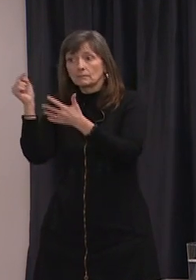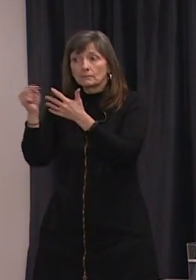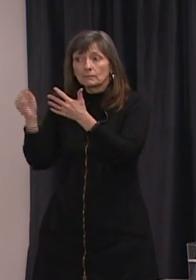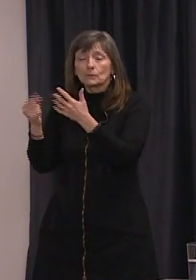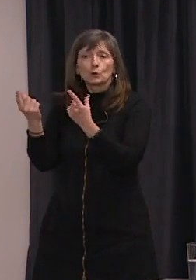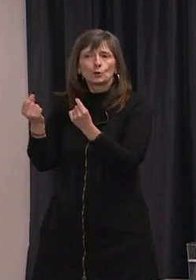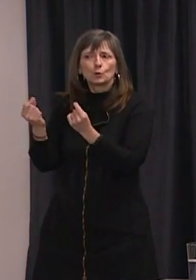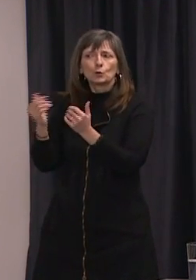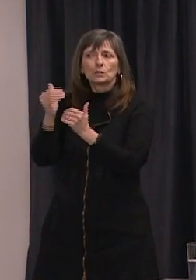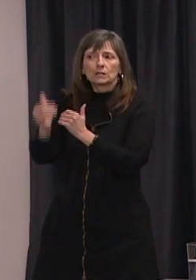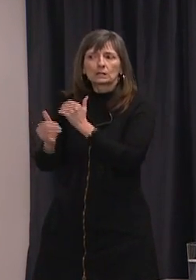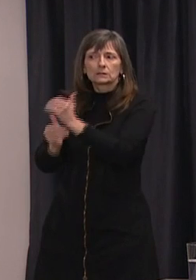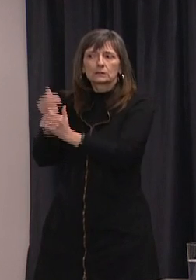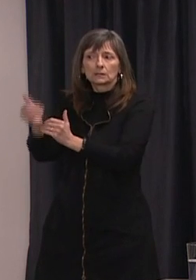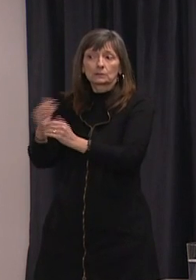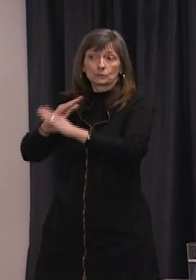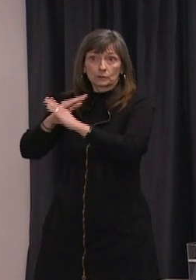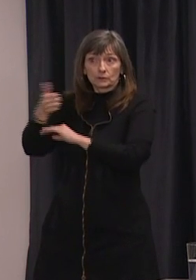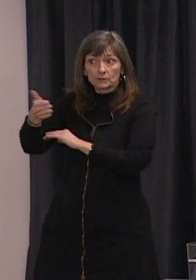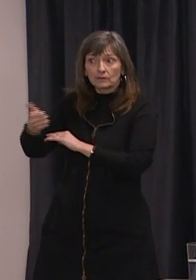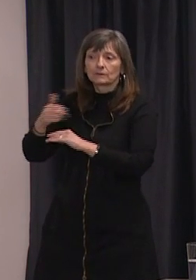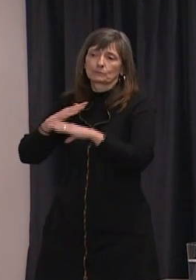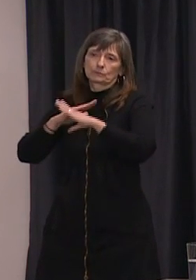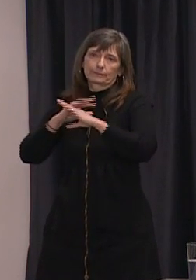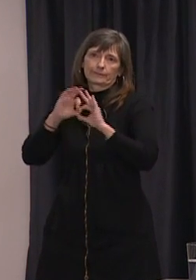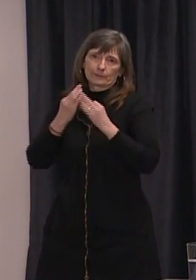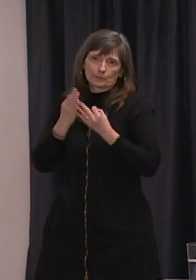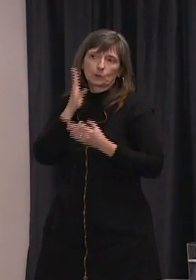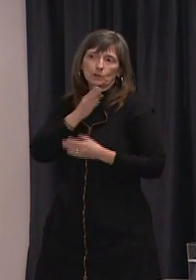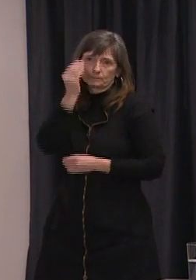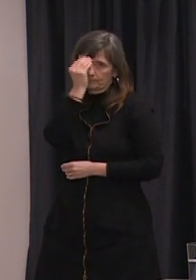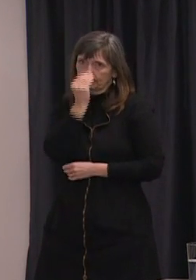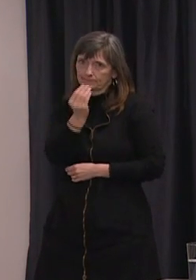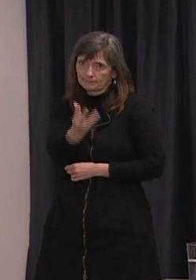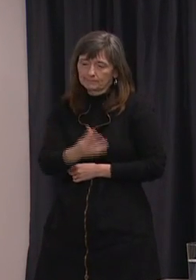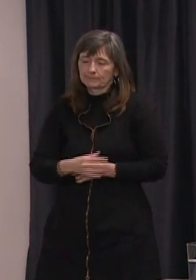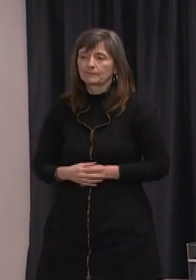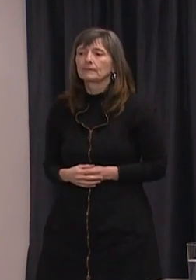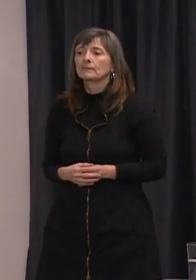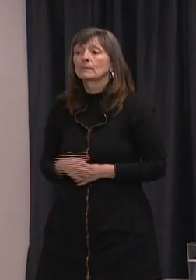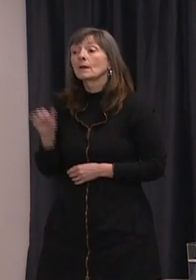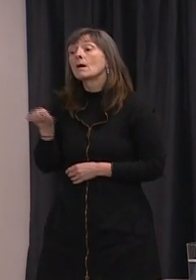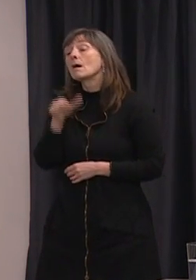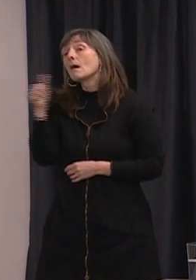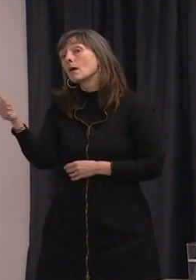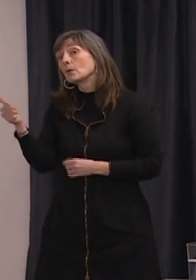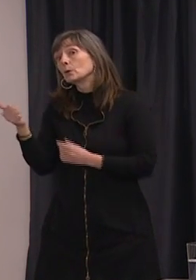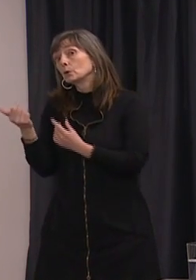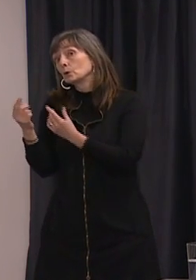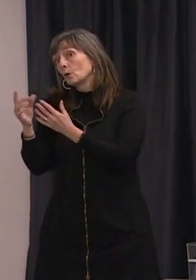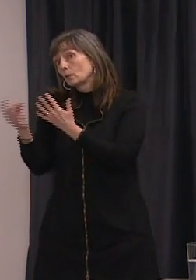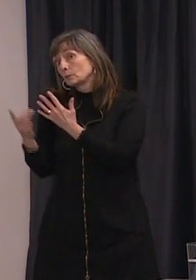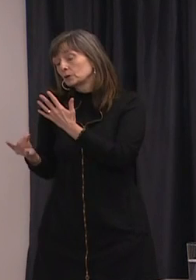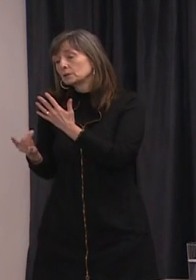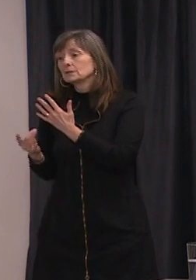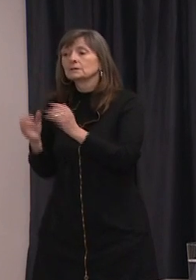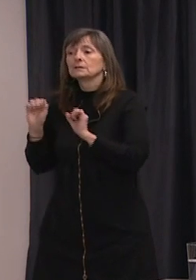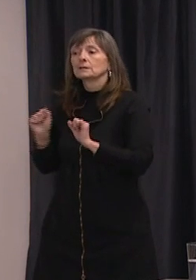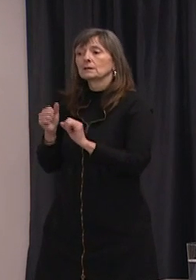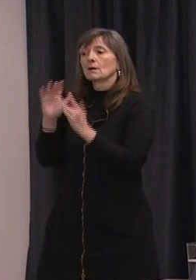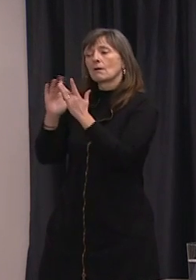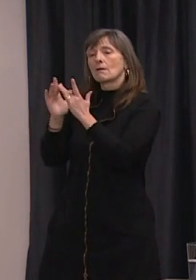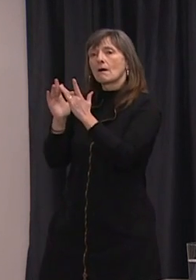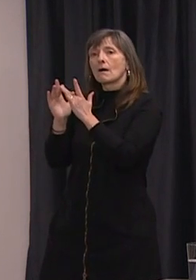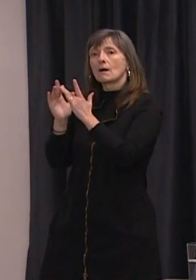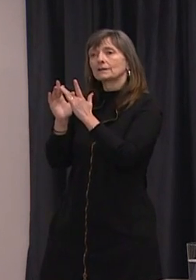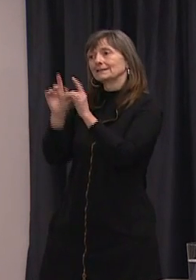that you need to do to protect yourself and your loved ones. Another option is for people to take the online self-assessment